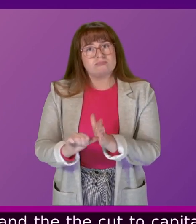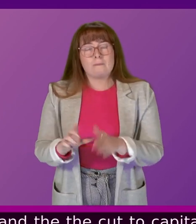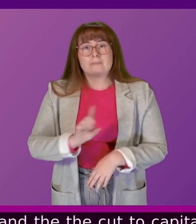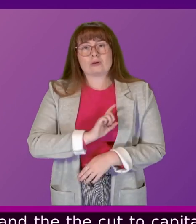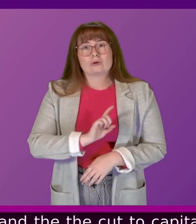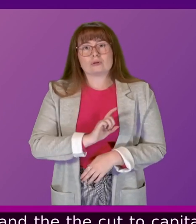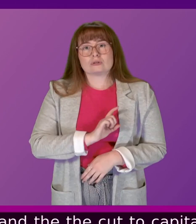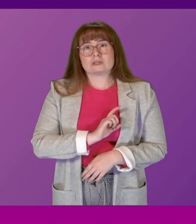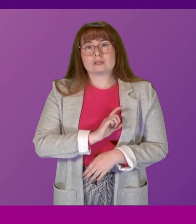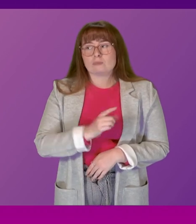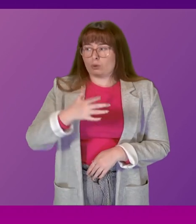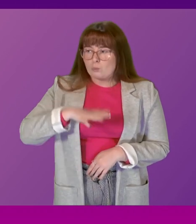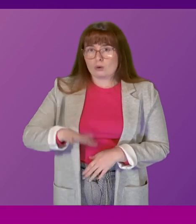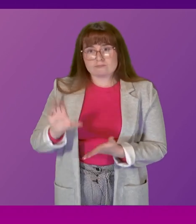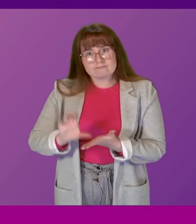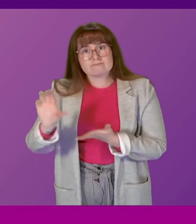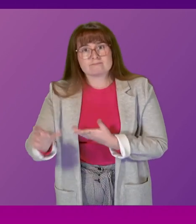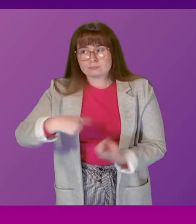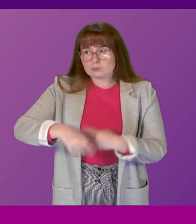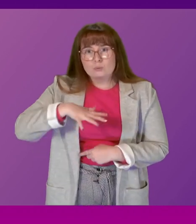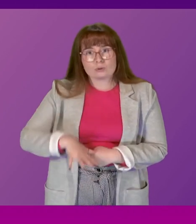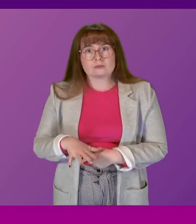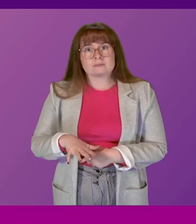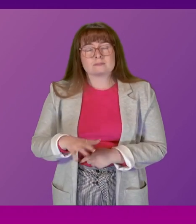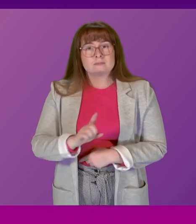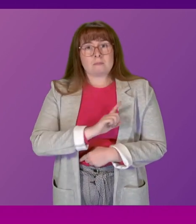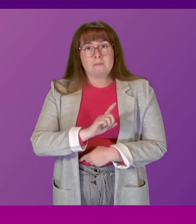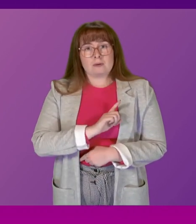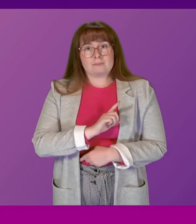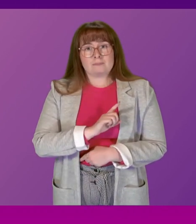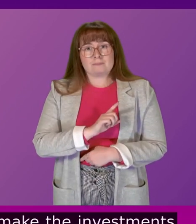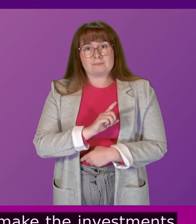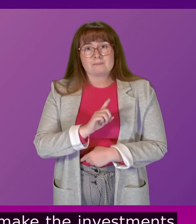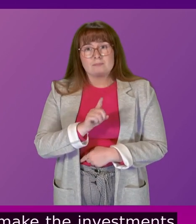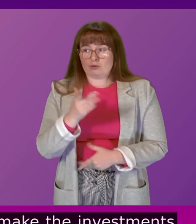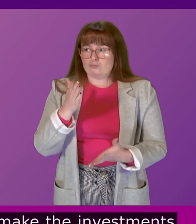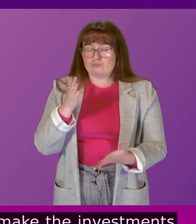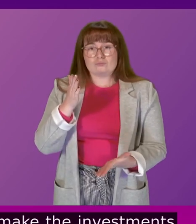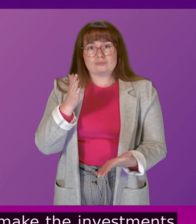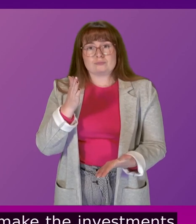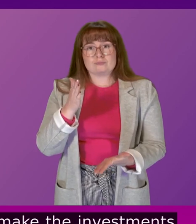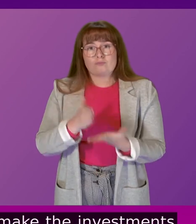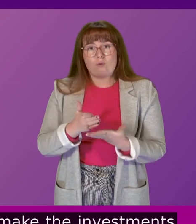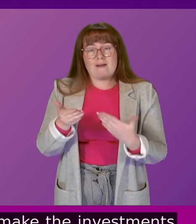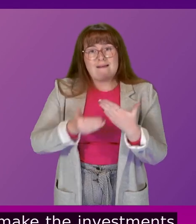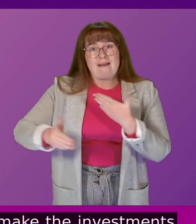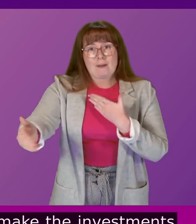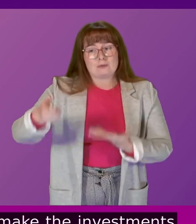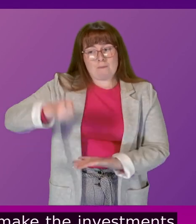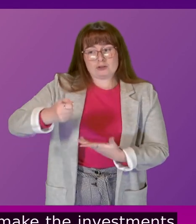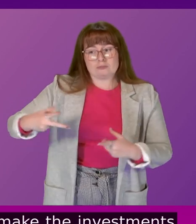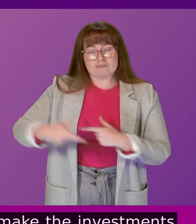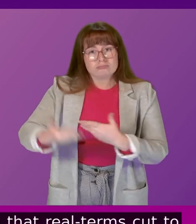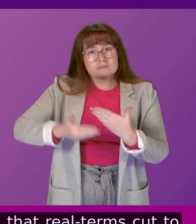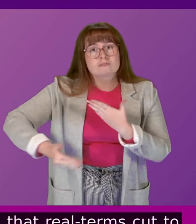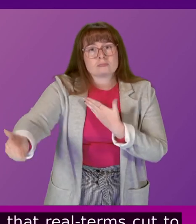we want to make the investments that we want to make. But with that real terms cut to capital budgets for the foreseeable future,